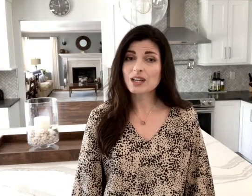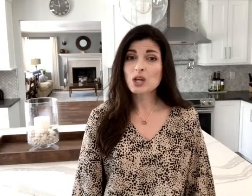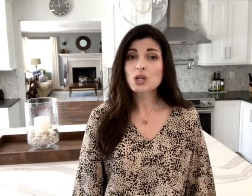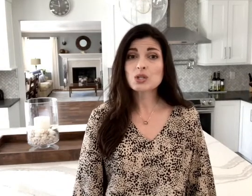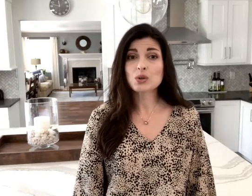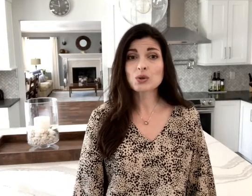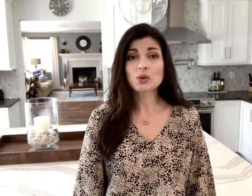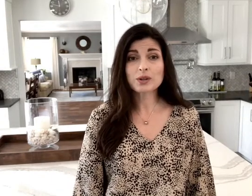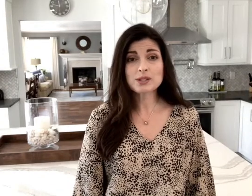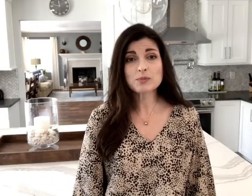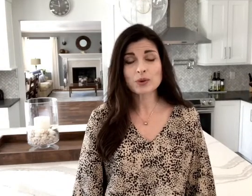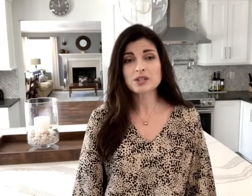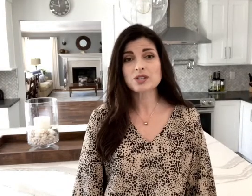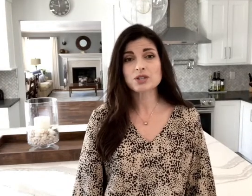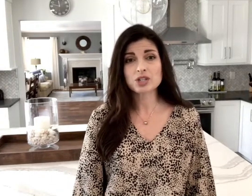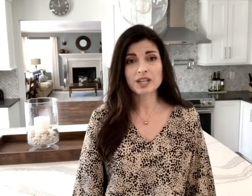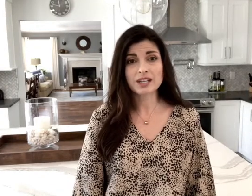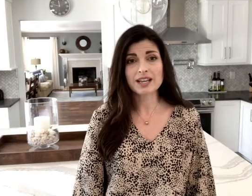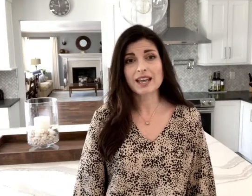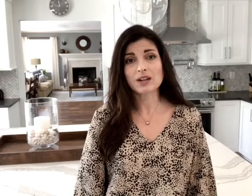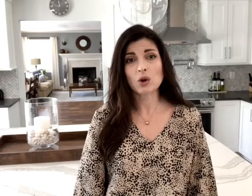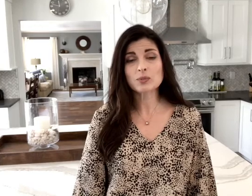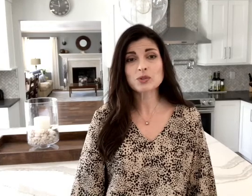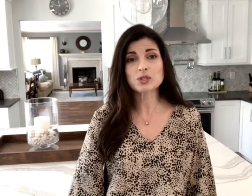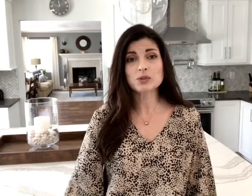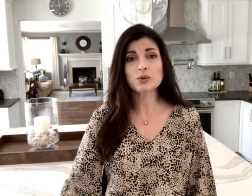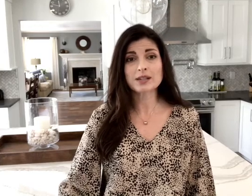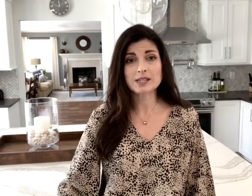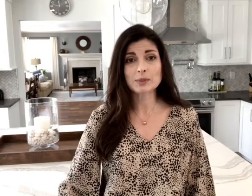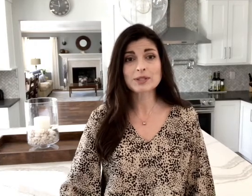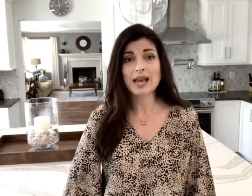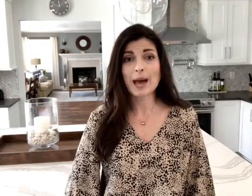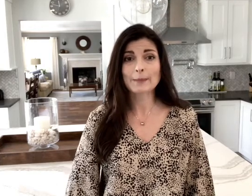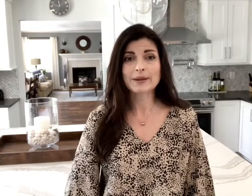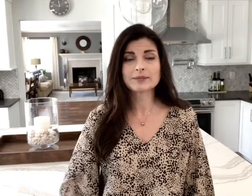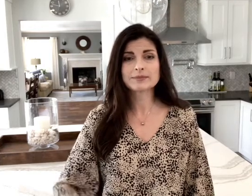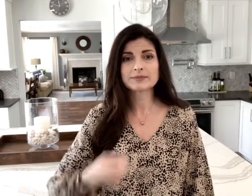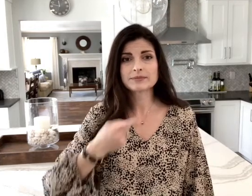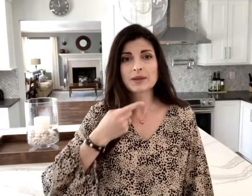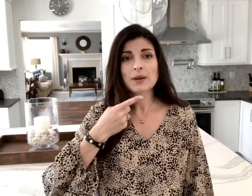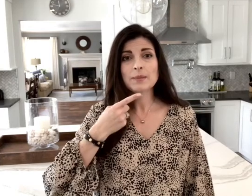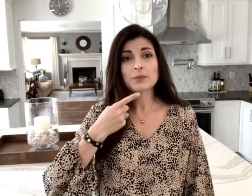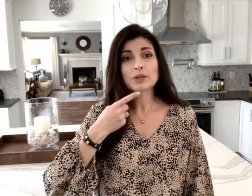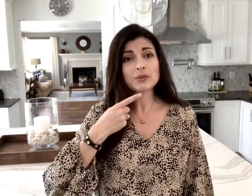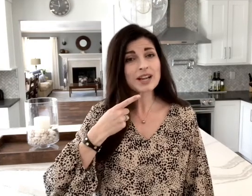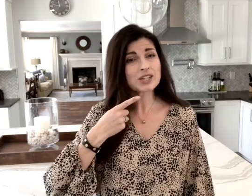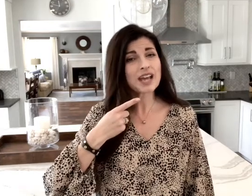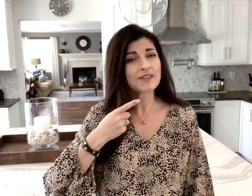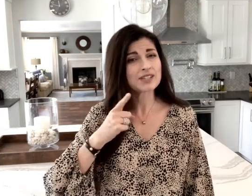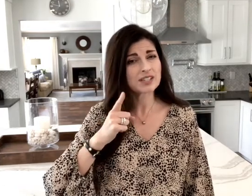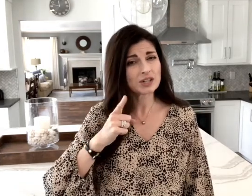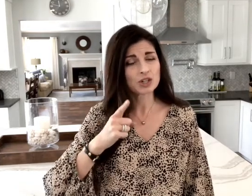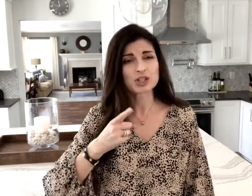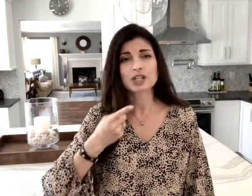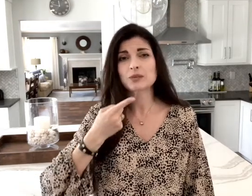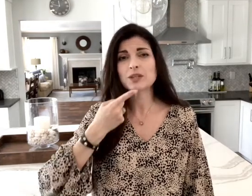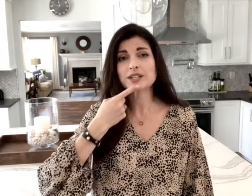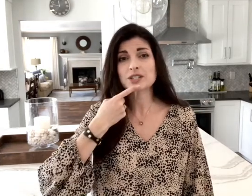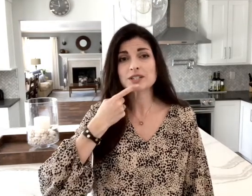So you're going to point to your chin and almost do a double tap but we don't actually have to touch our chin. We can just